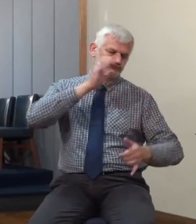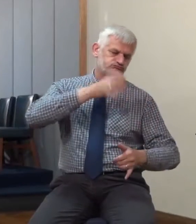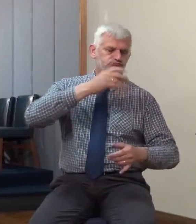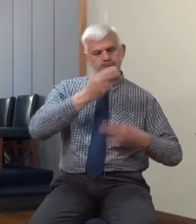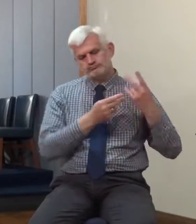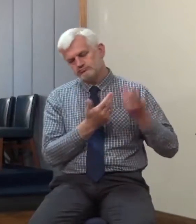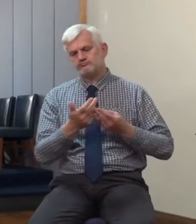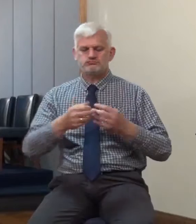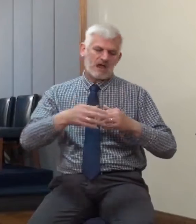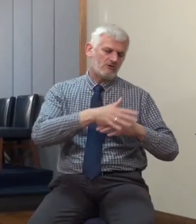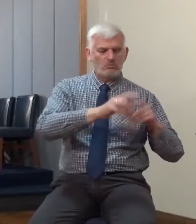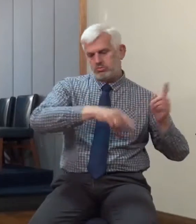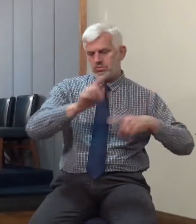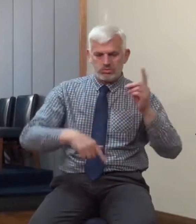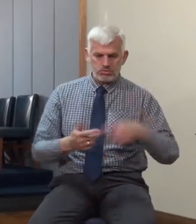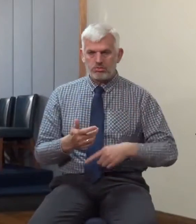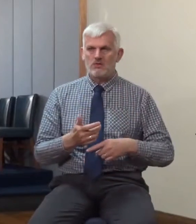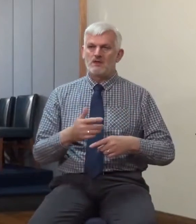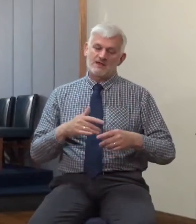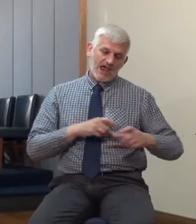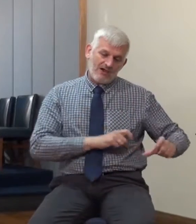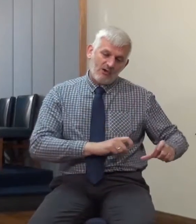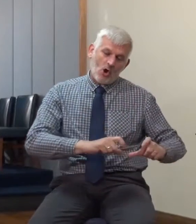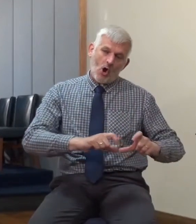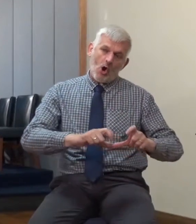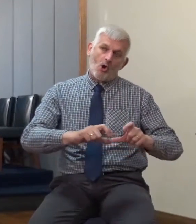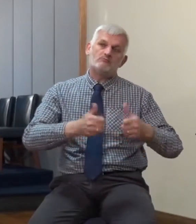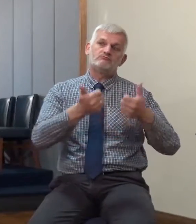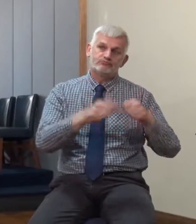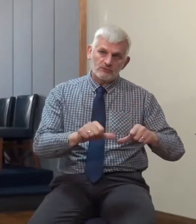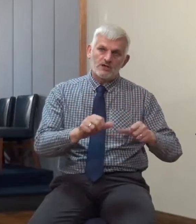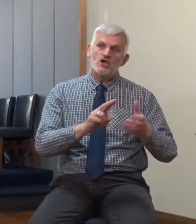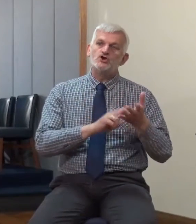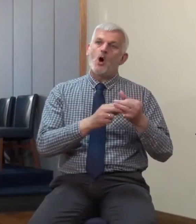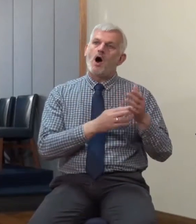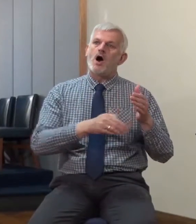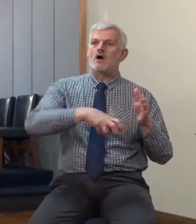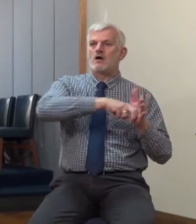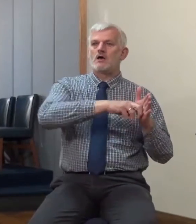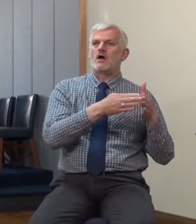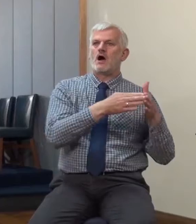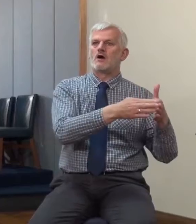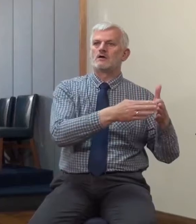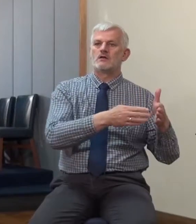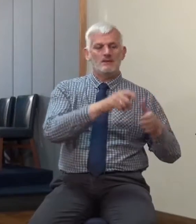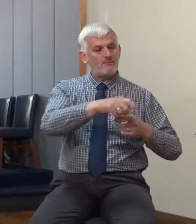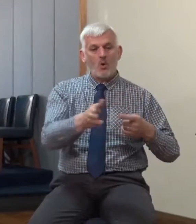the day that Noah entered into the ark, and knew not until the flood came and took them all away,